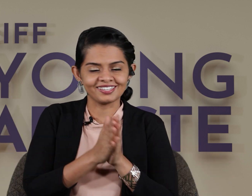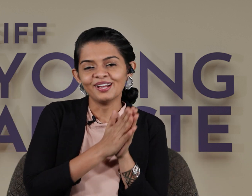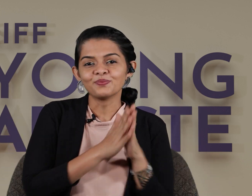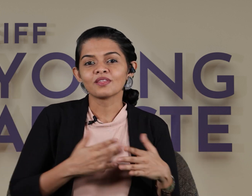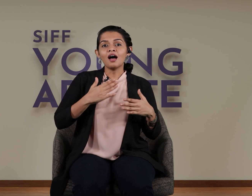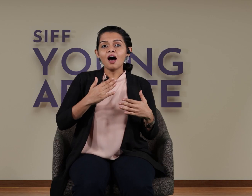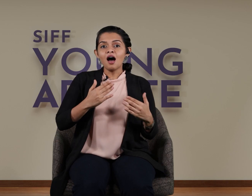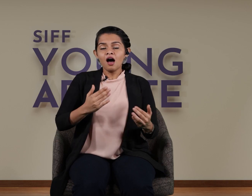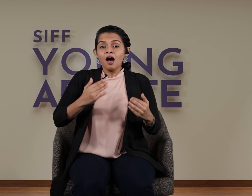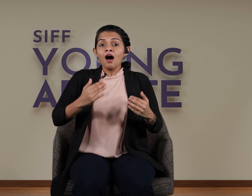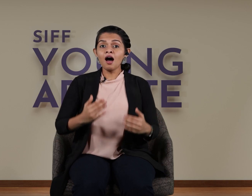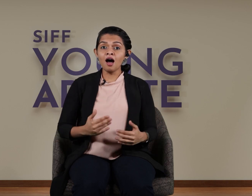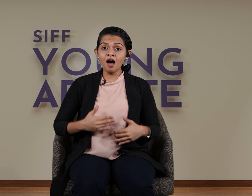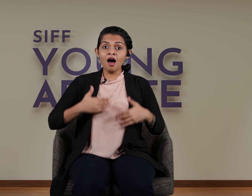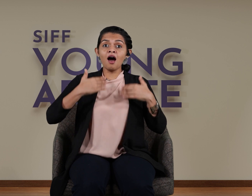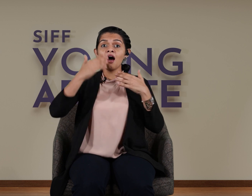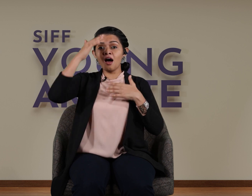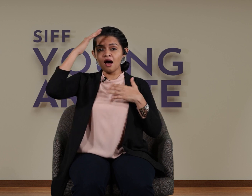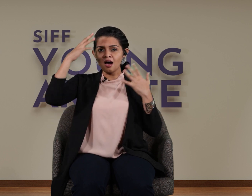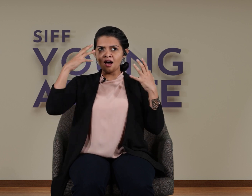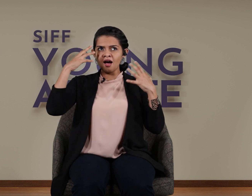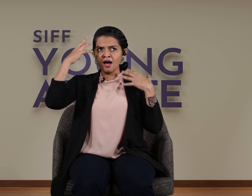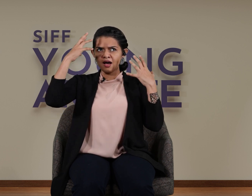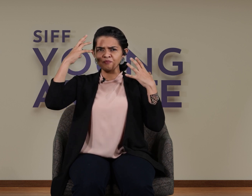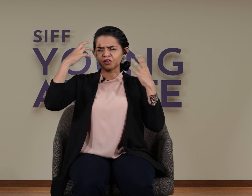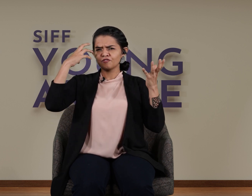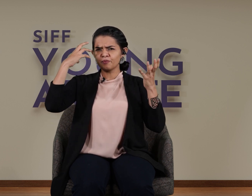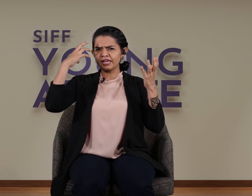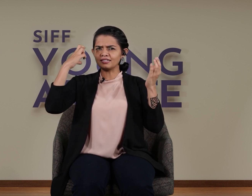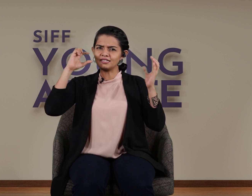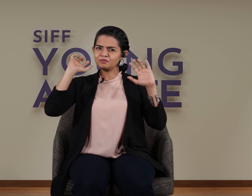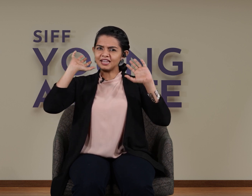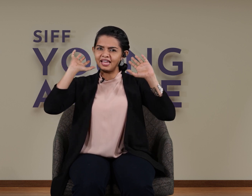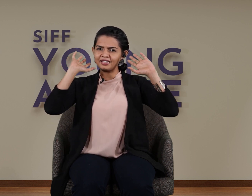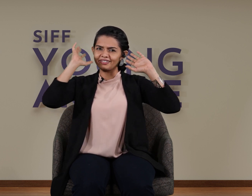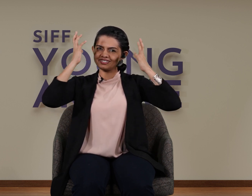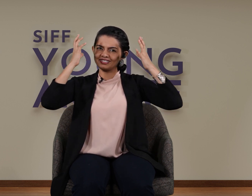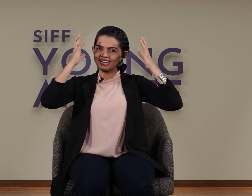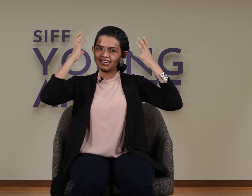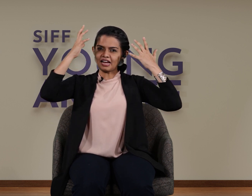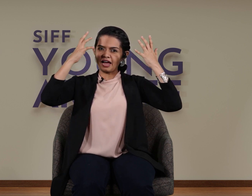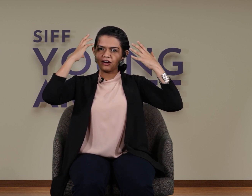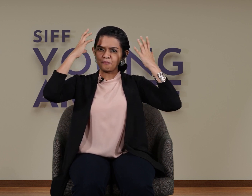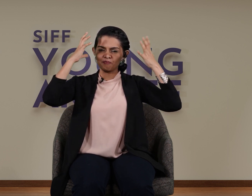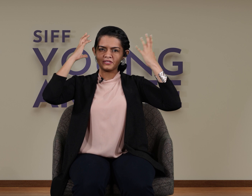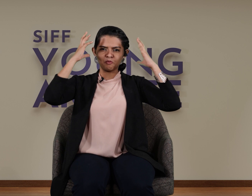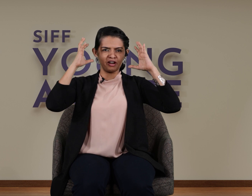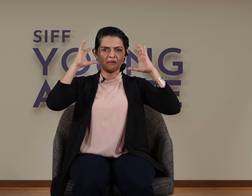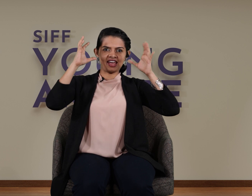for me it seems like it's slightly higher up somewhere in my